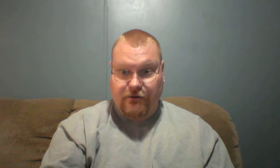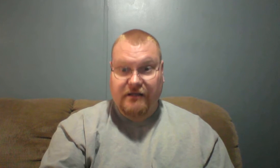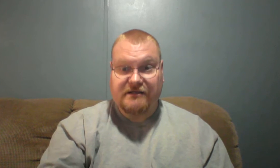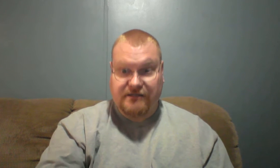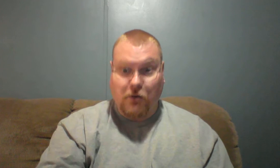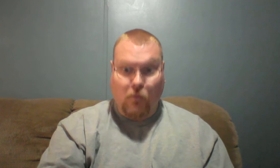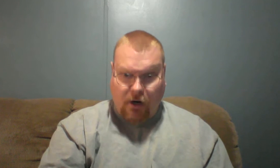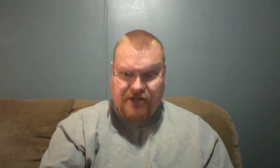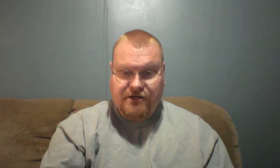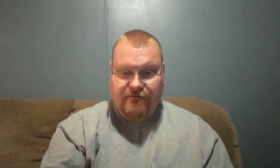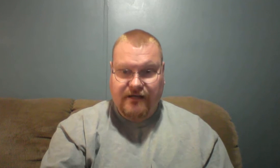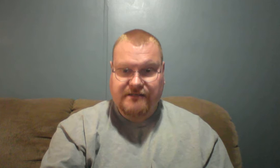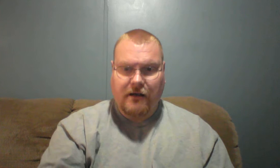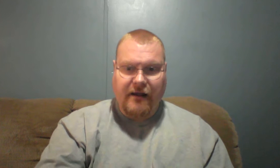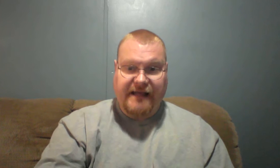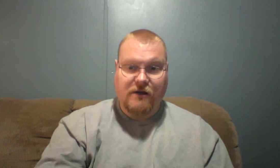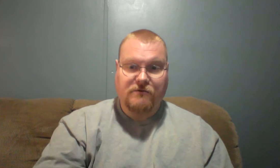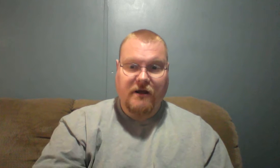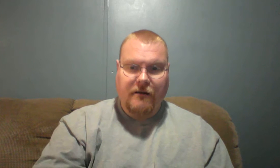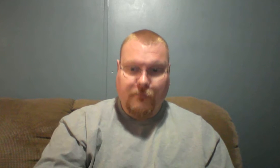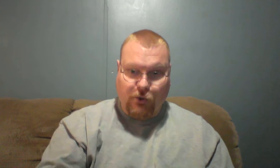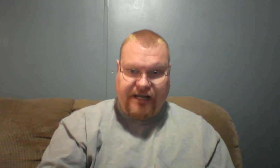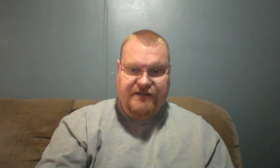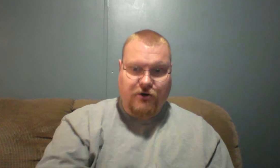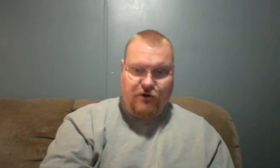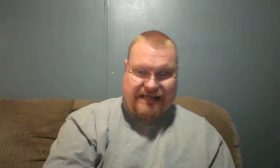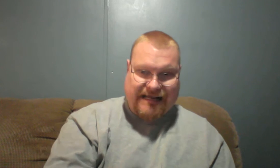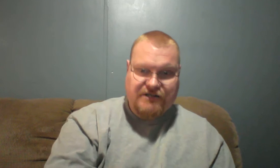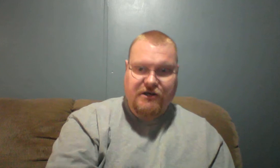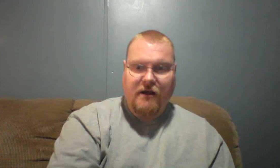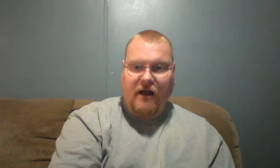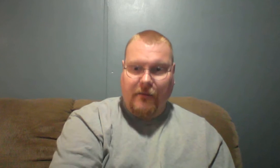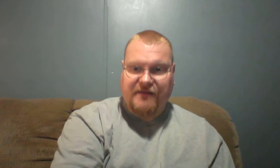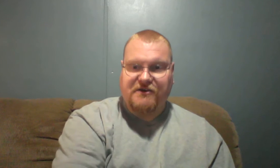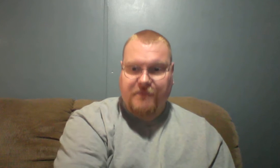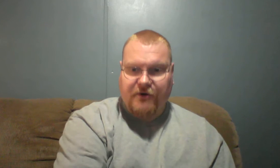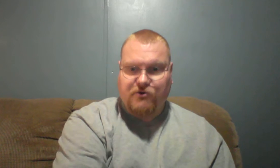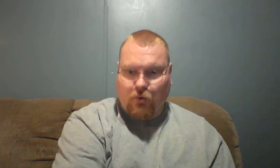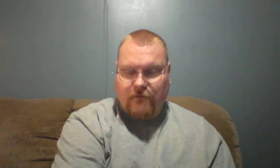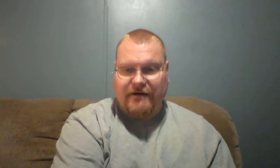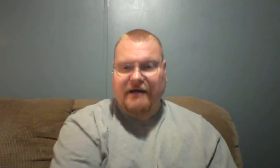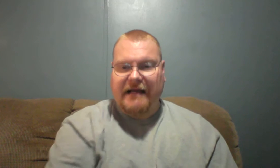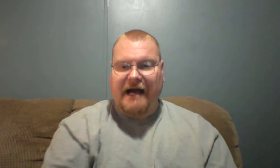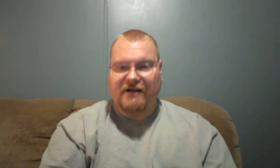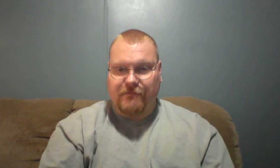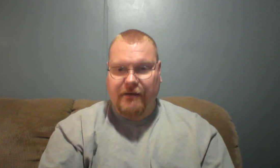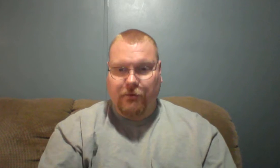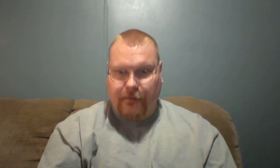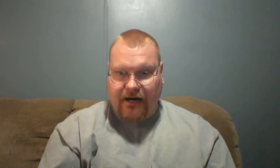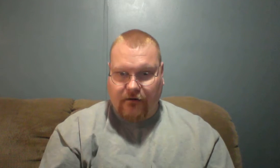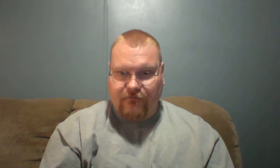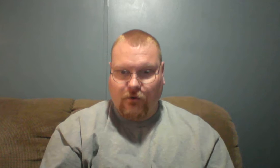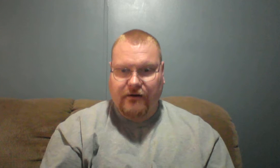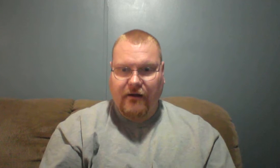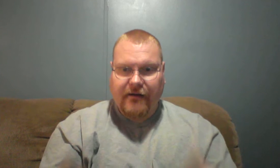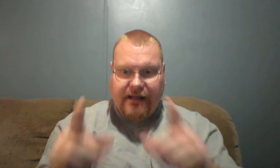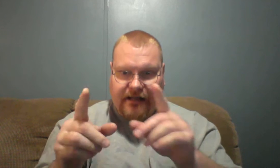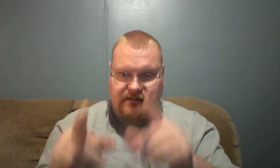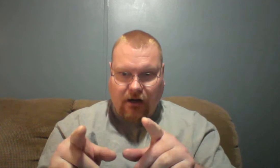this and don't watch for this and don't preach or teach about the spiritual warfare and how to be prepared for it. It's all